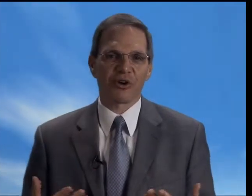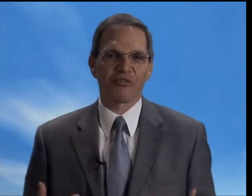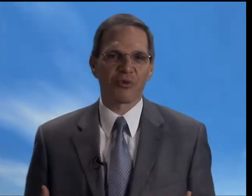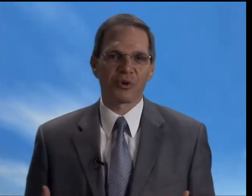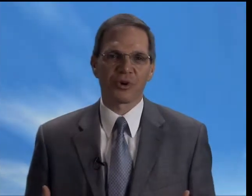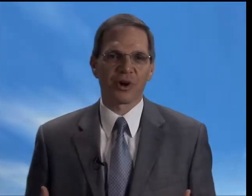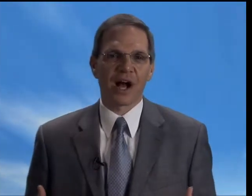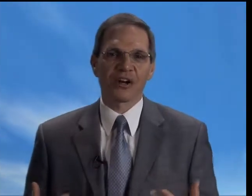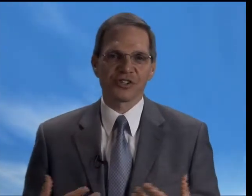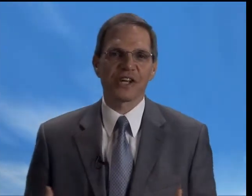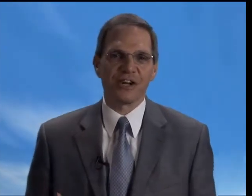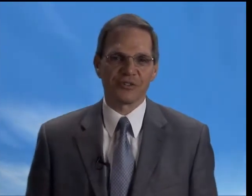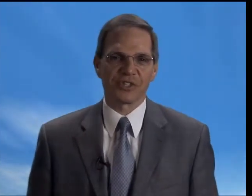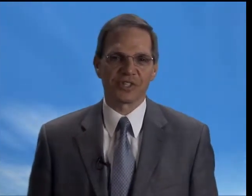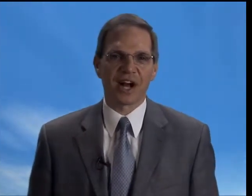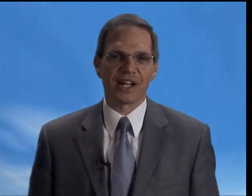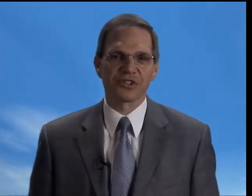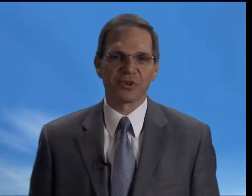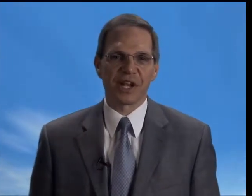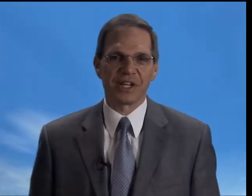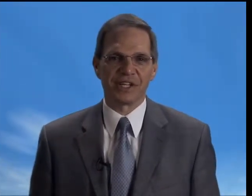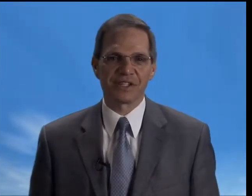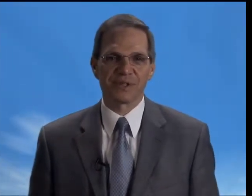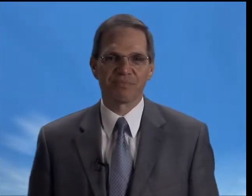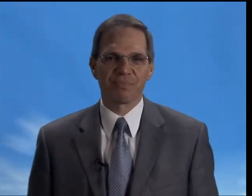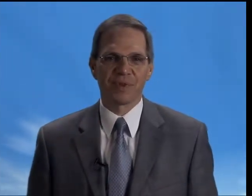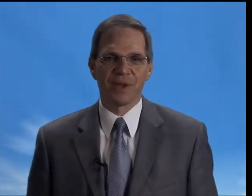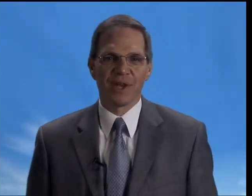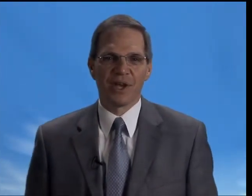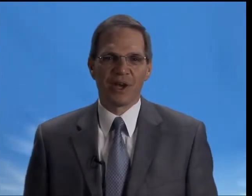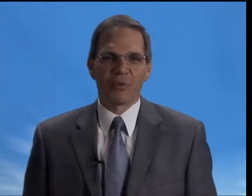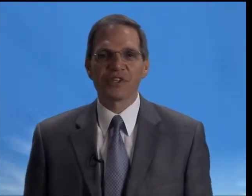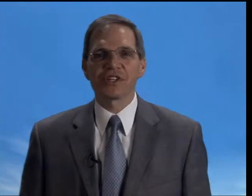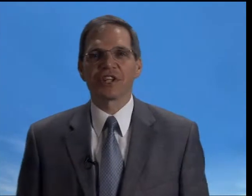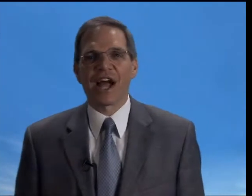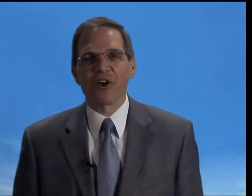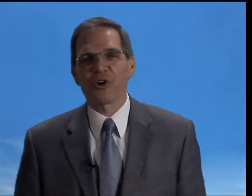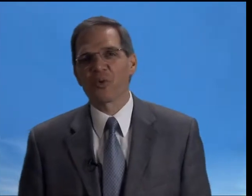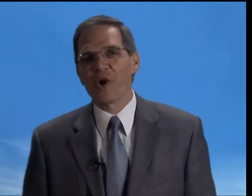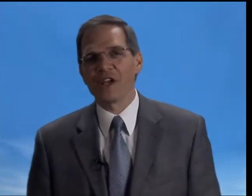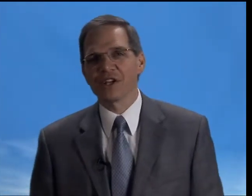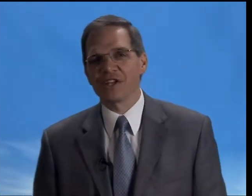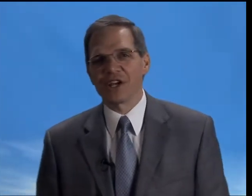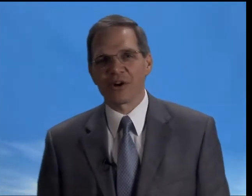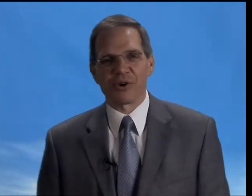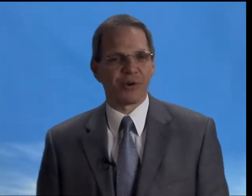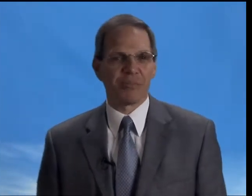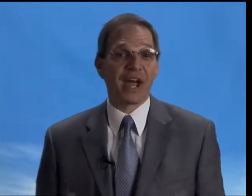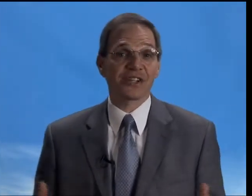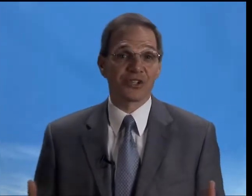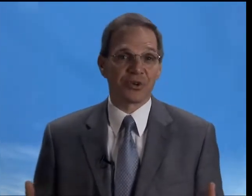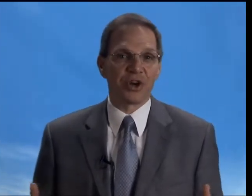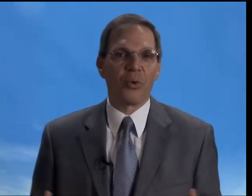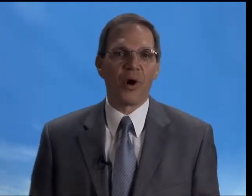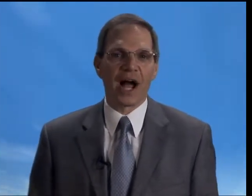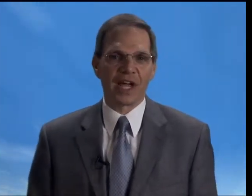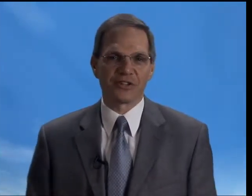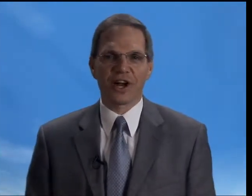for ourselves as God has created us. Recently, I heard Wayne Cadero, a pastor in Hawaii, talk